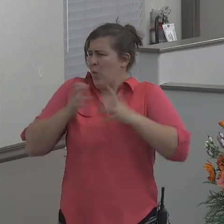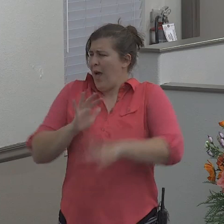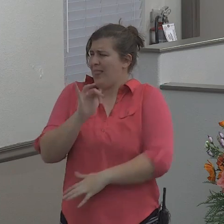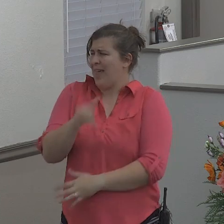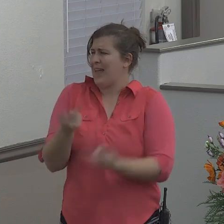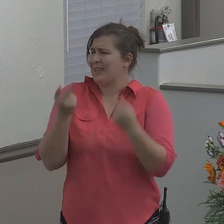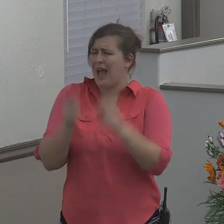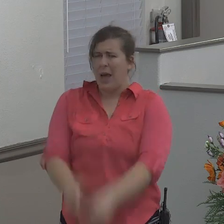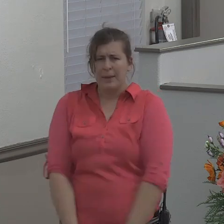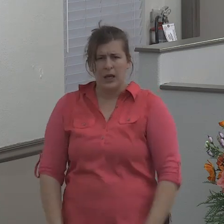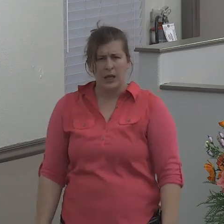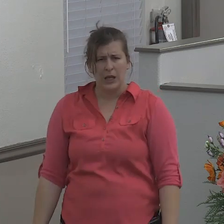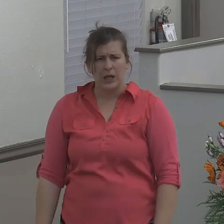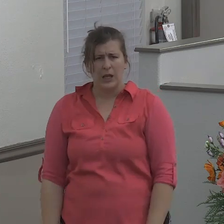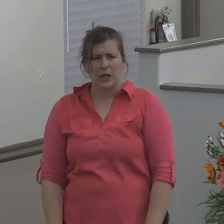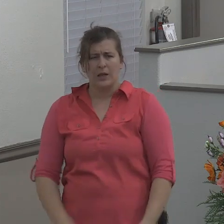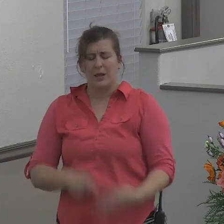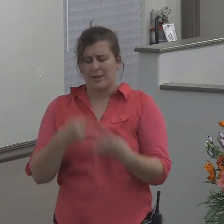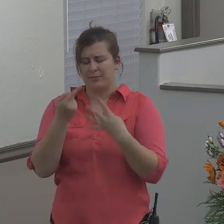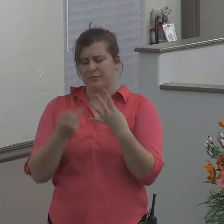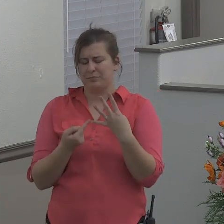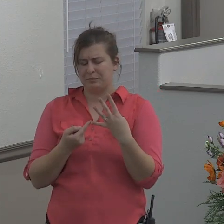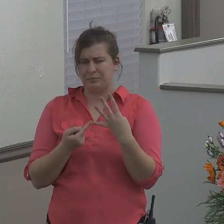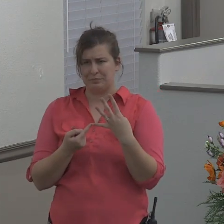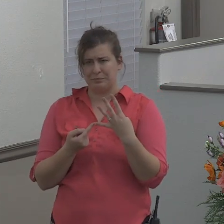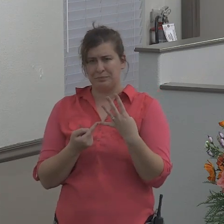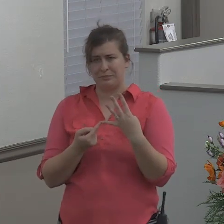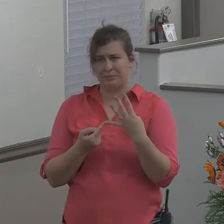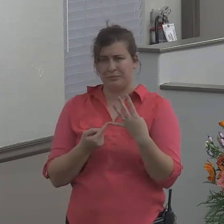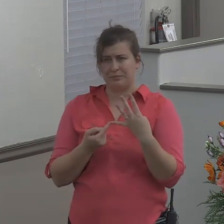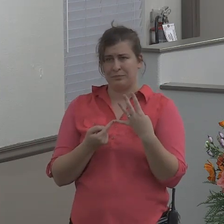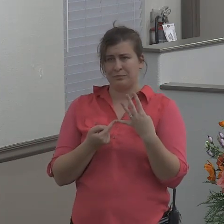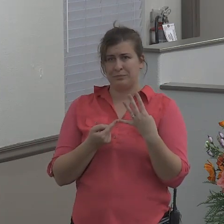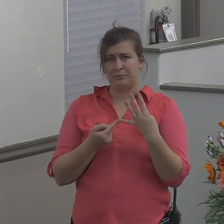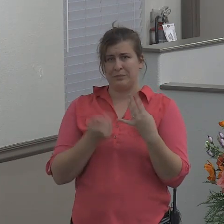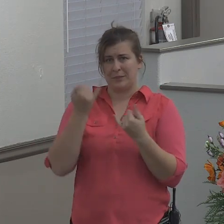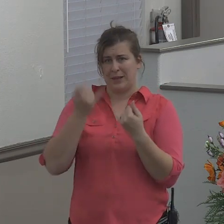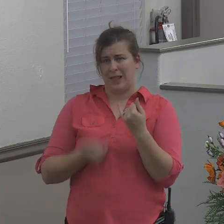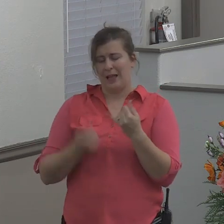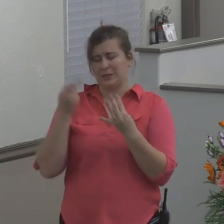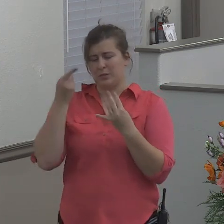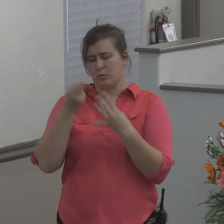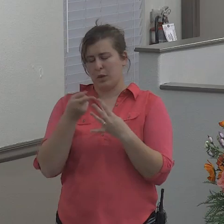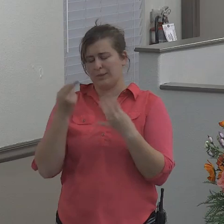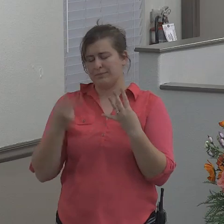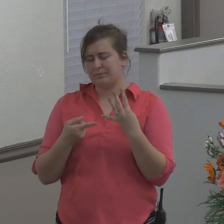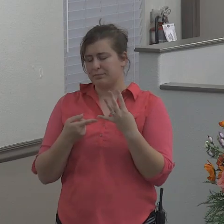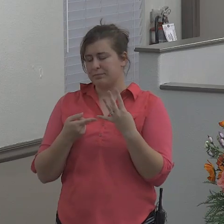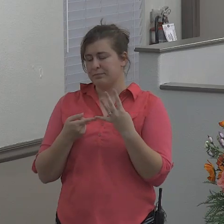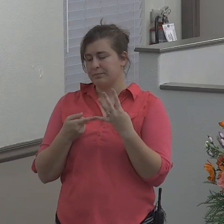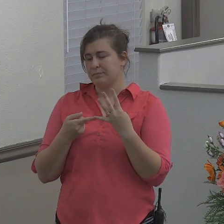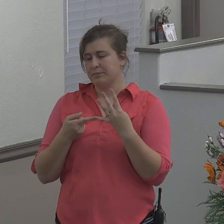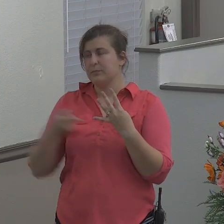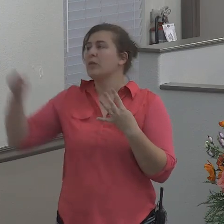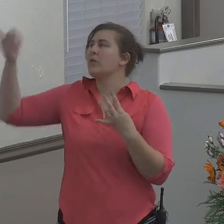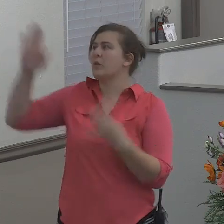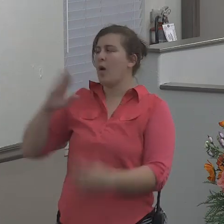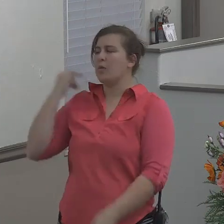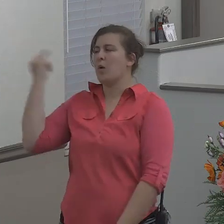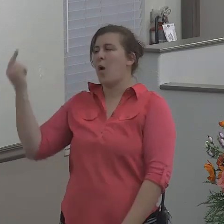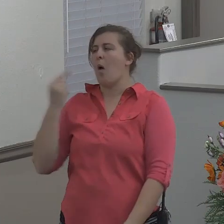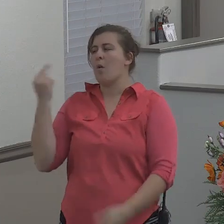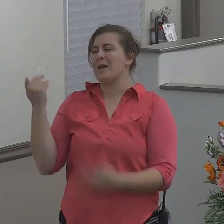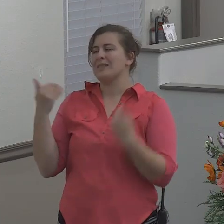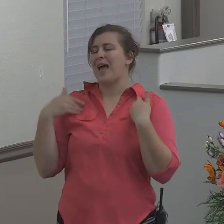brings me to my last point point number four God is always gracious when